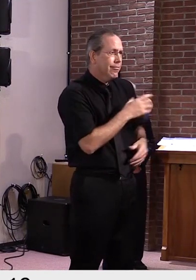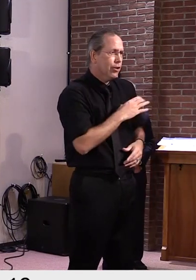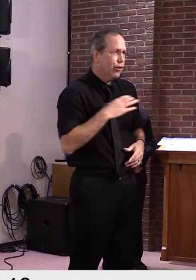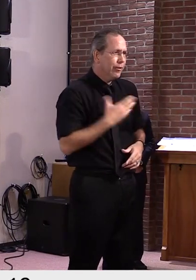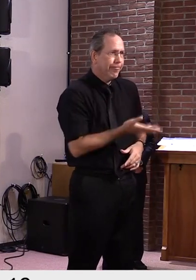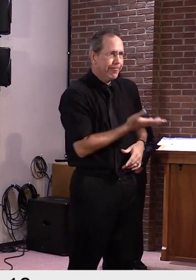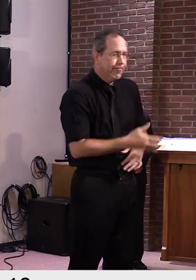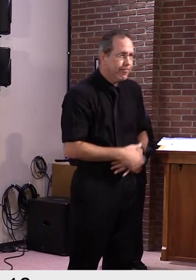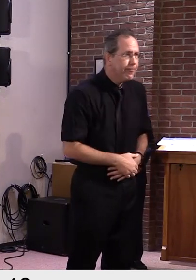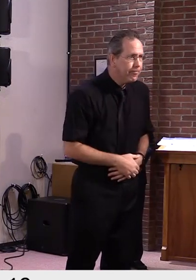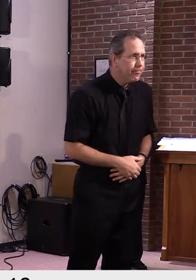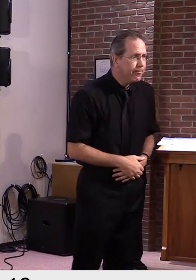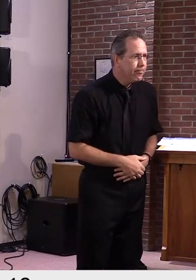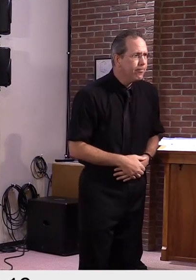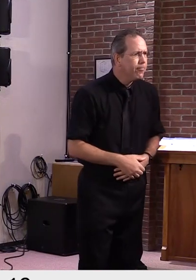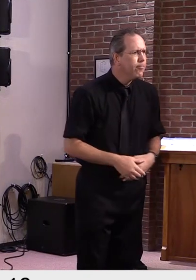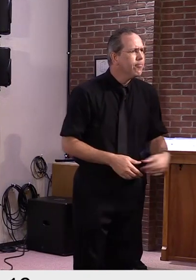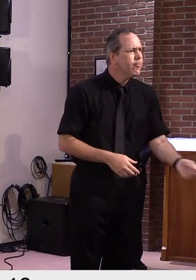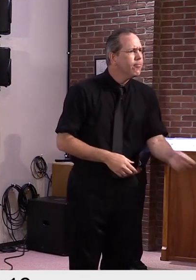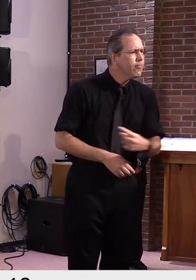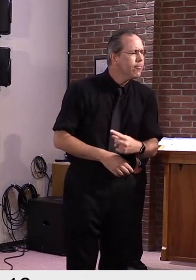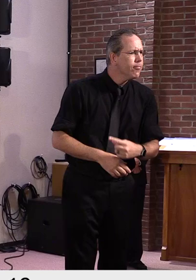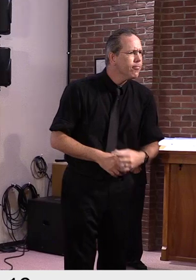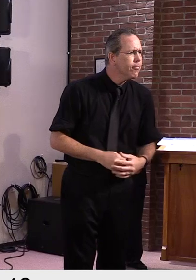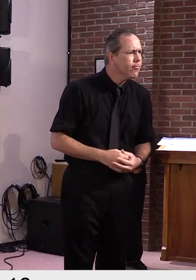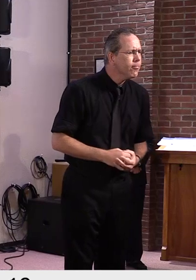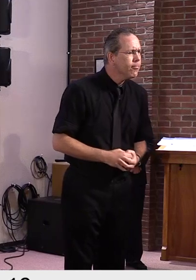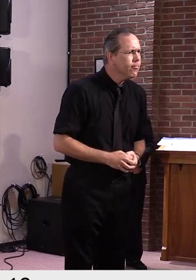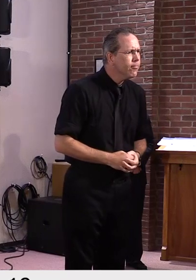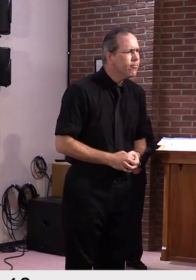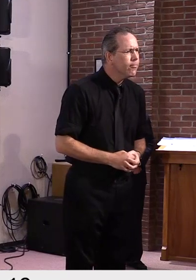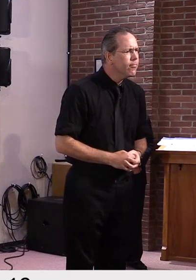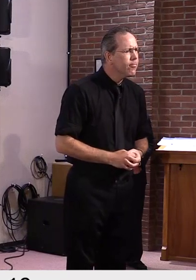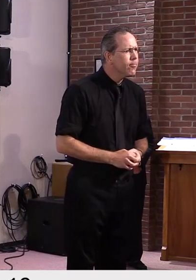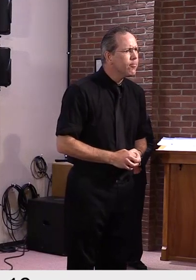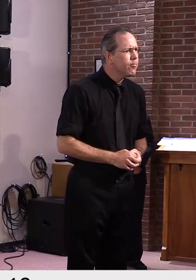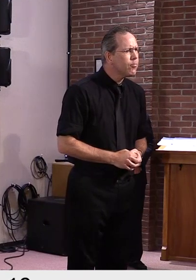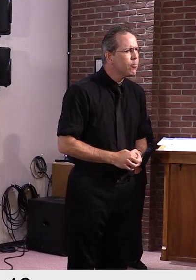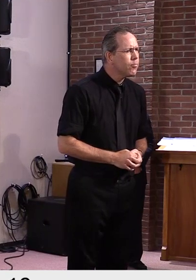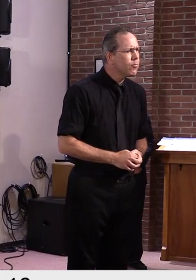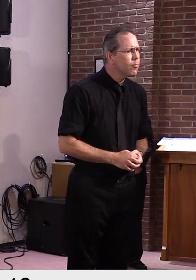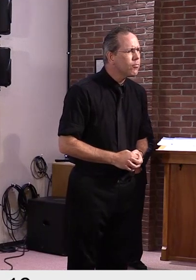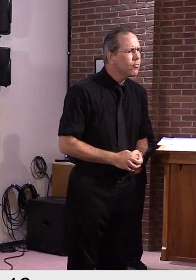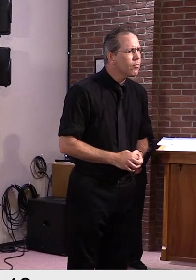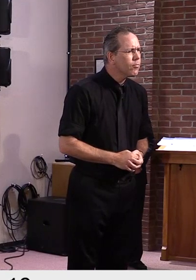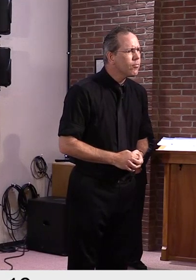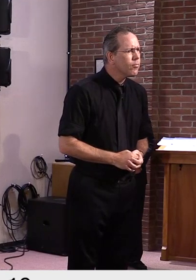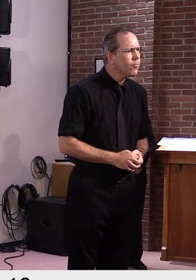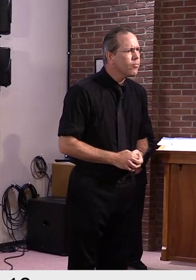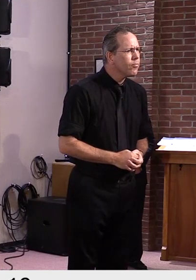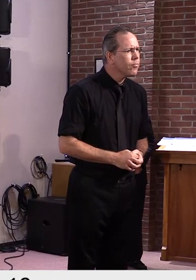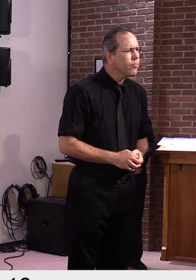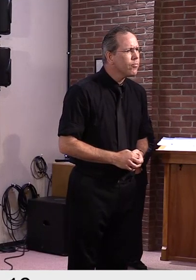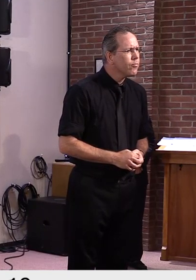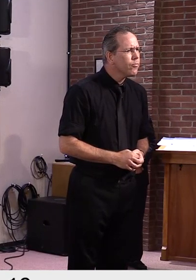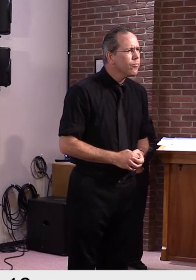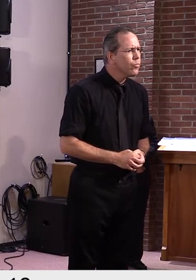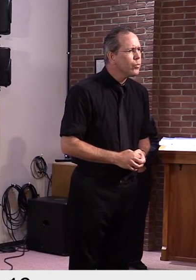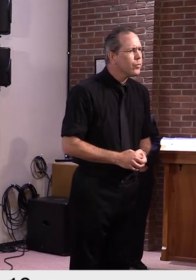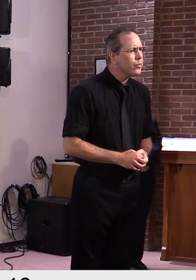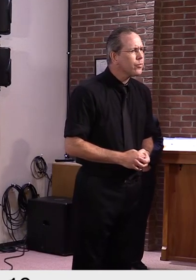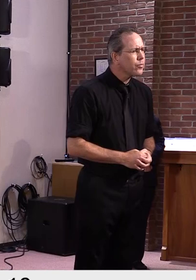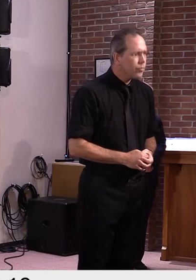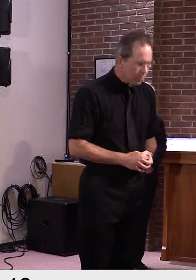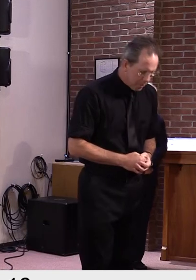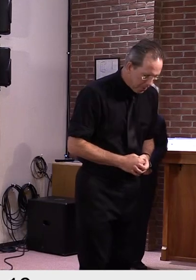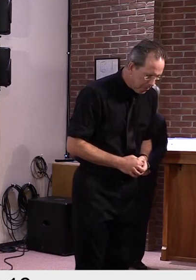administration is looking into the feasibility of using CARES Act funds for this newest unemployment check potentially.